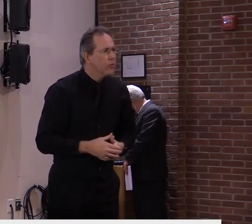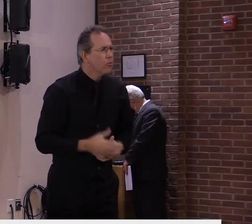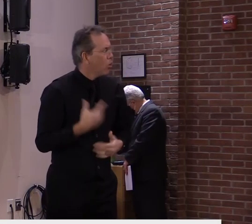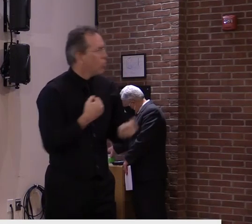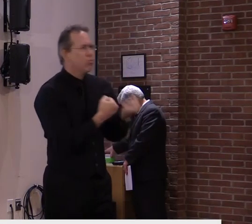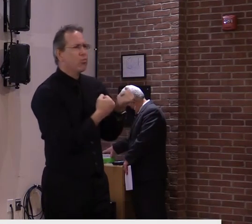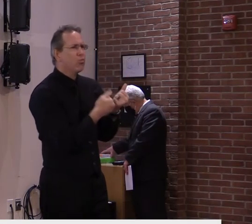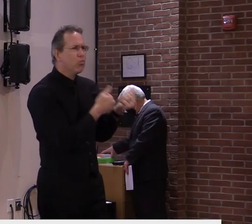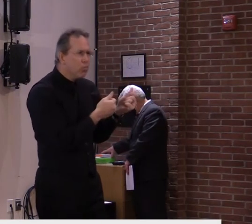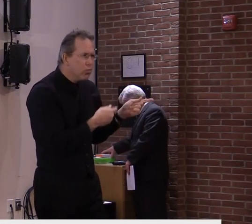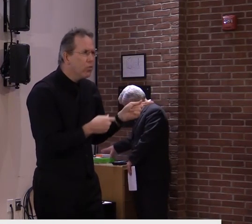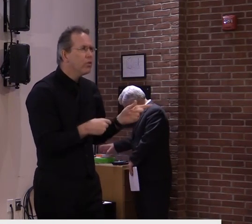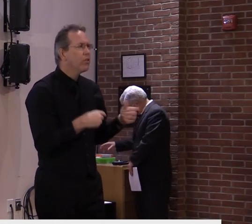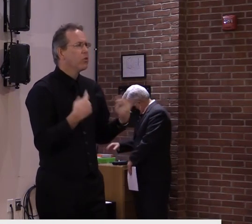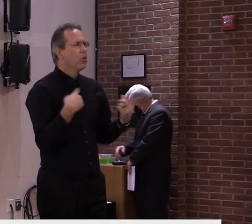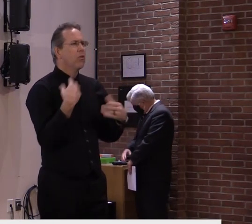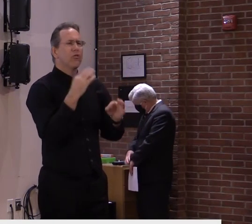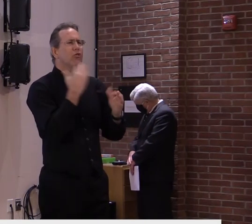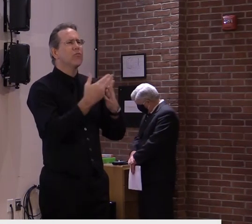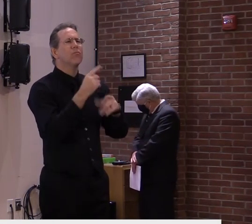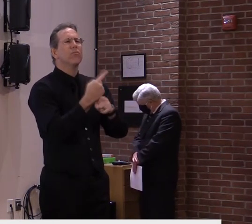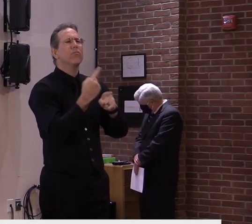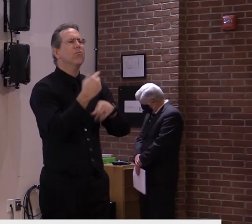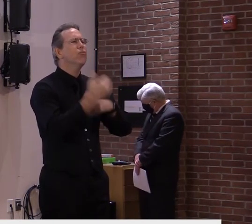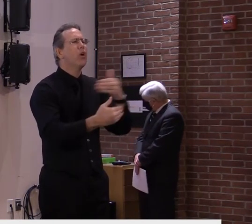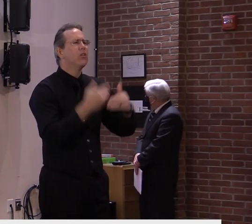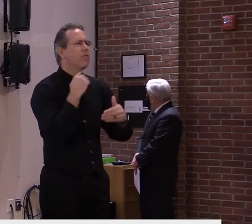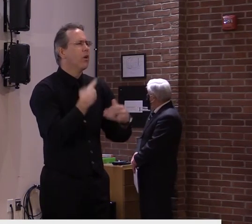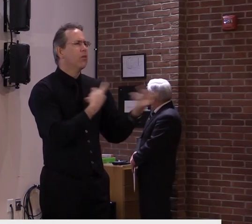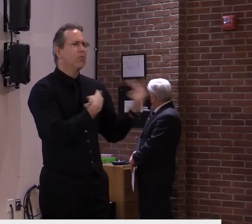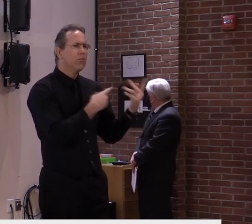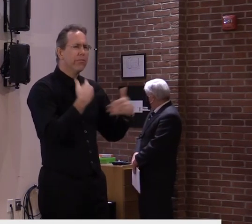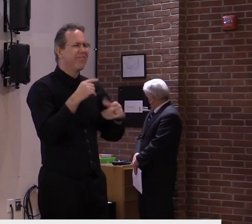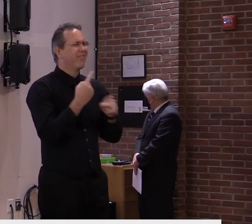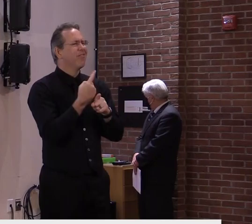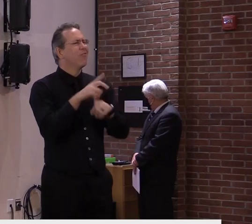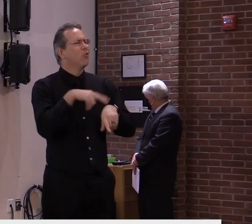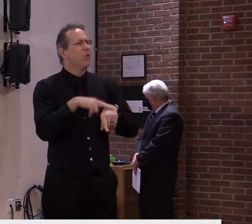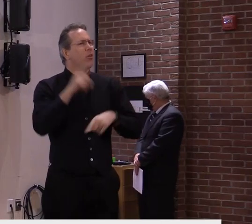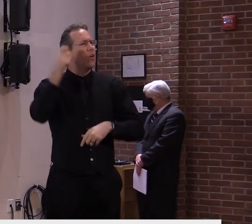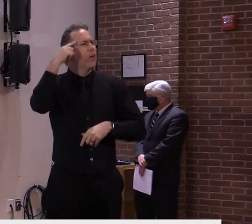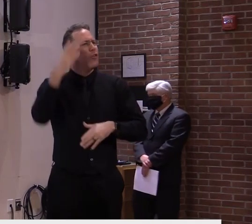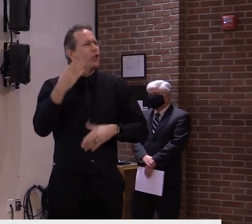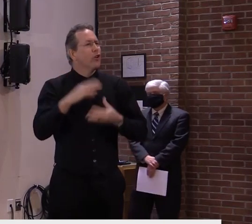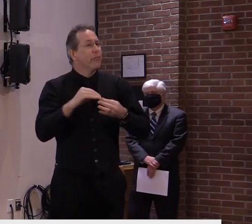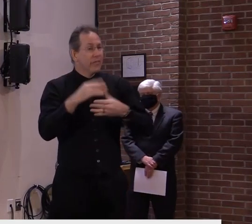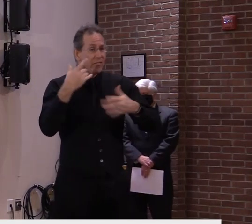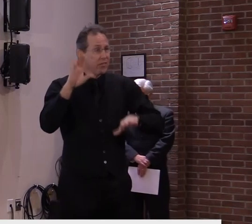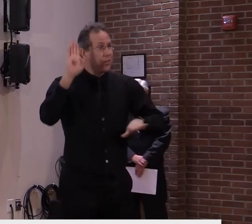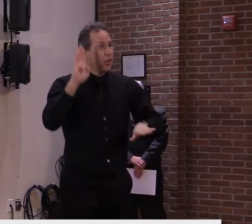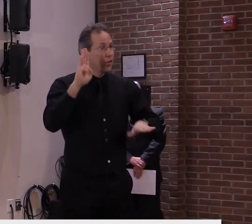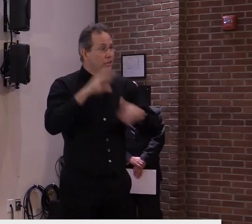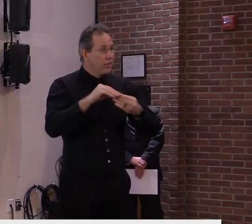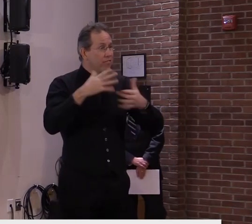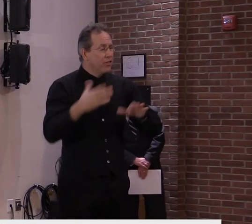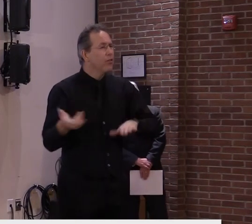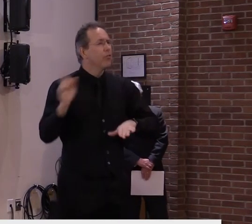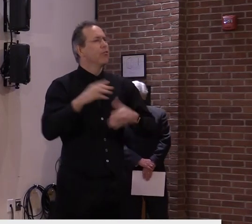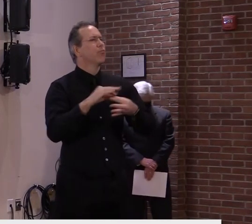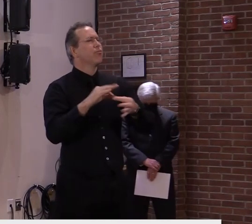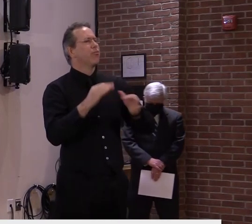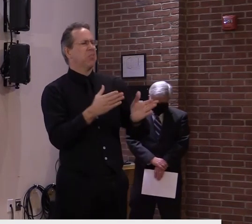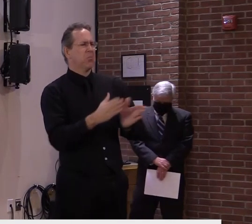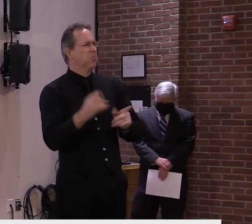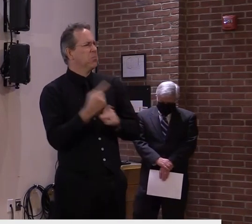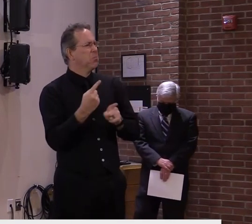have the ability to do it. We think this makes a lot of sense. And we'll ask for their approval. If they don't, then we'll